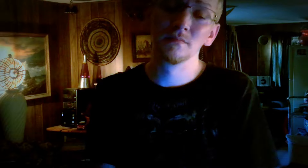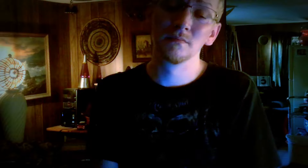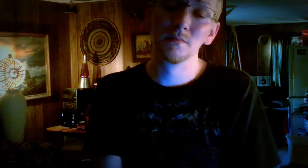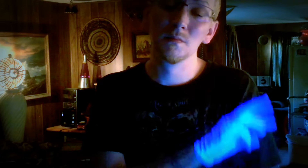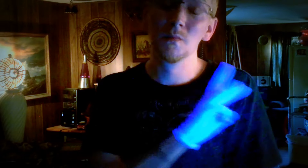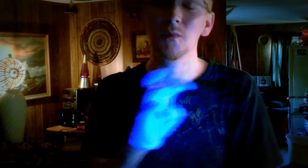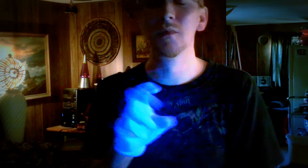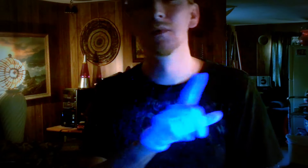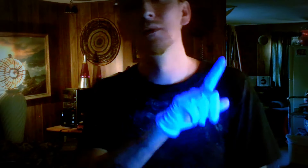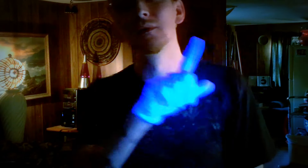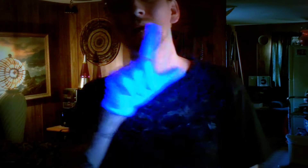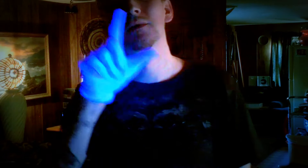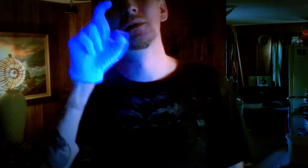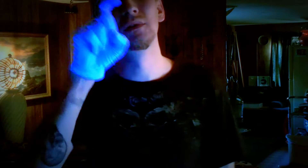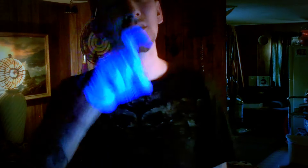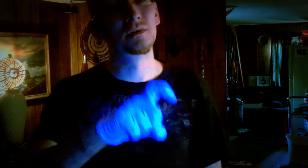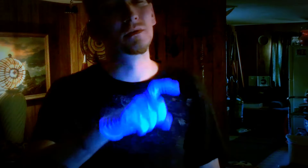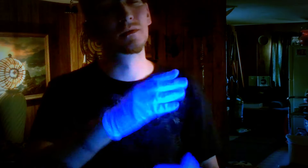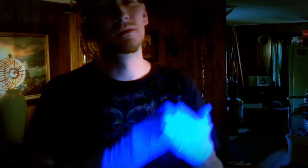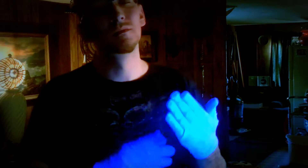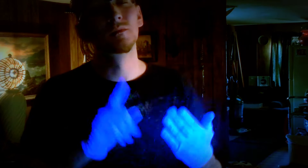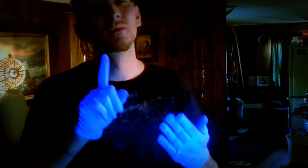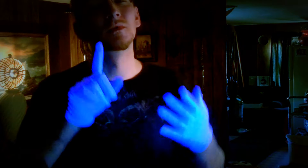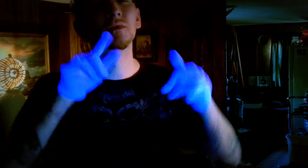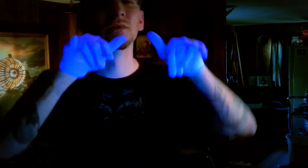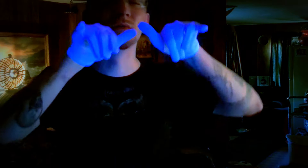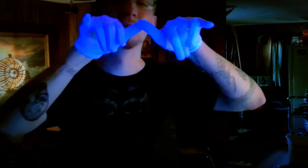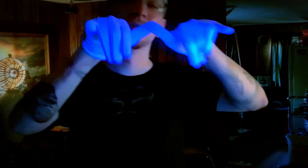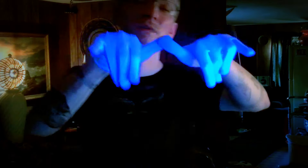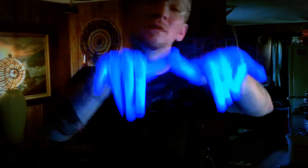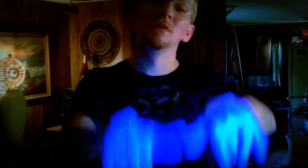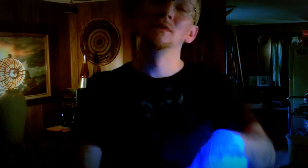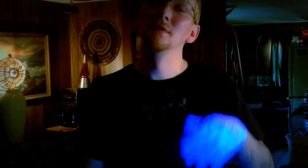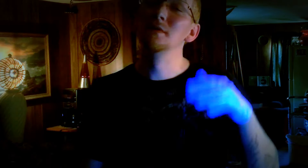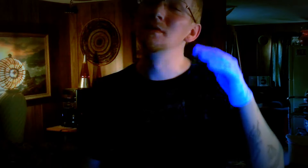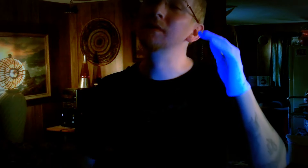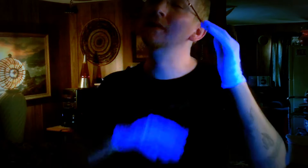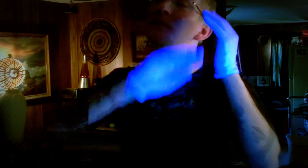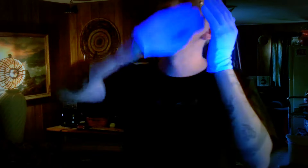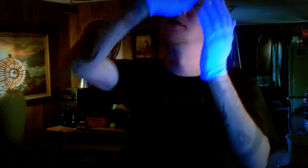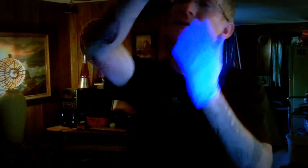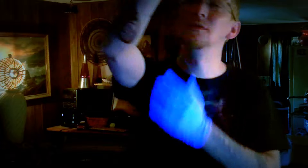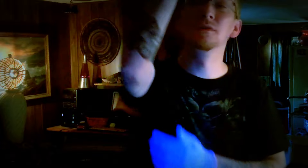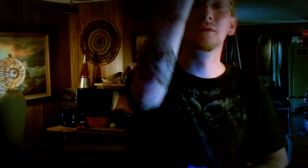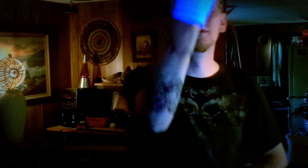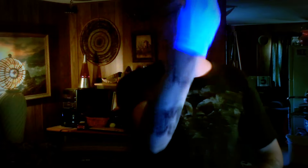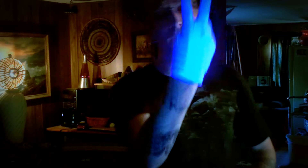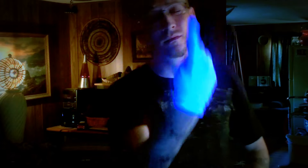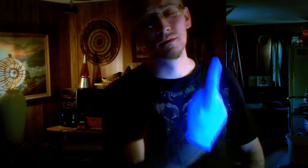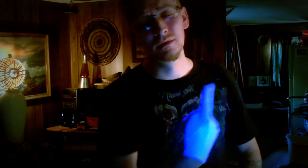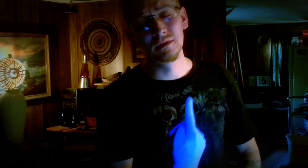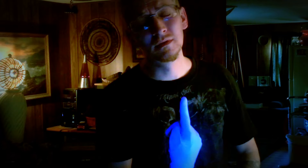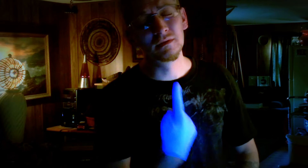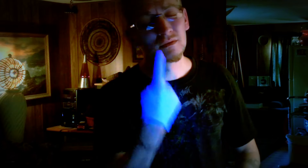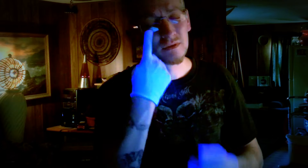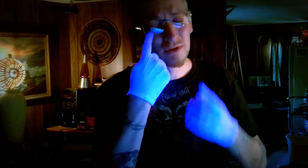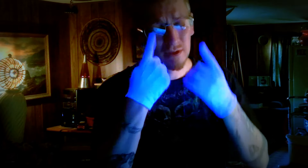We all need someone to stay If I know I'm gonna cry